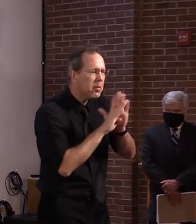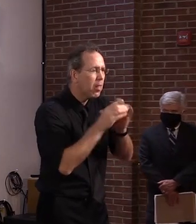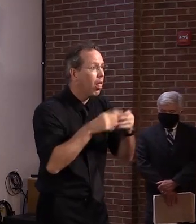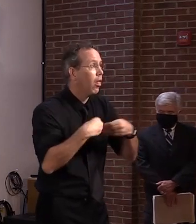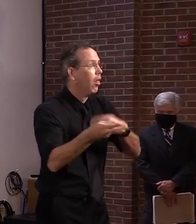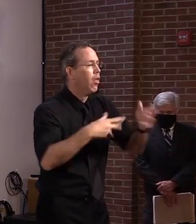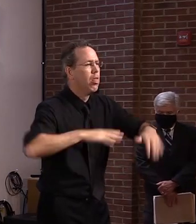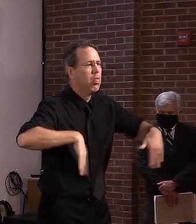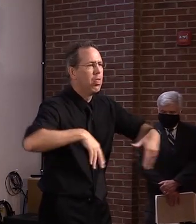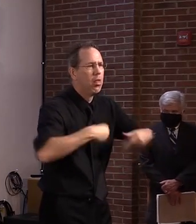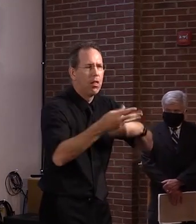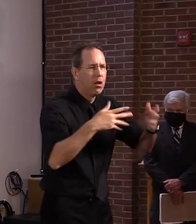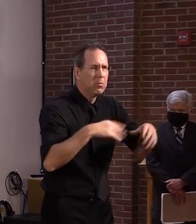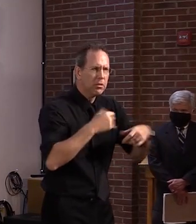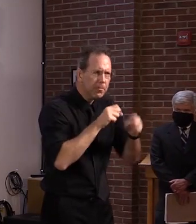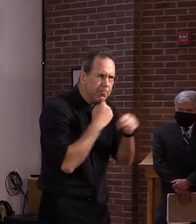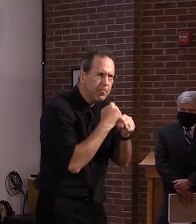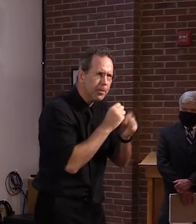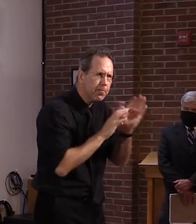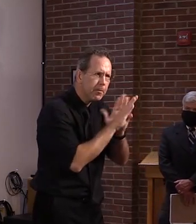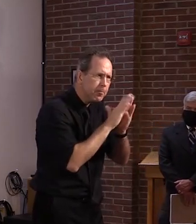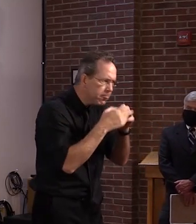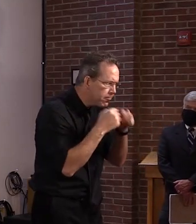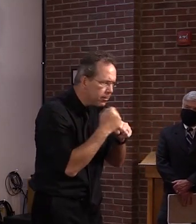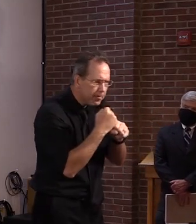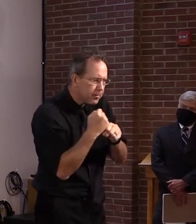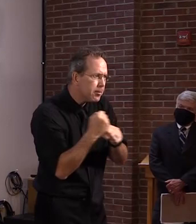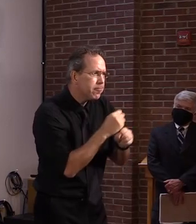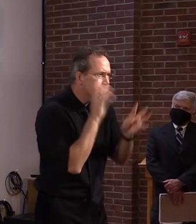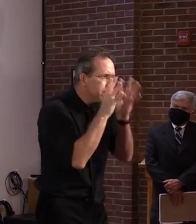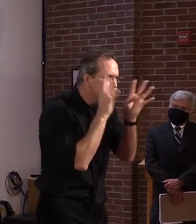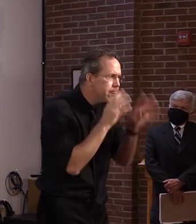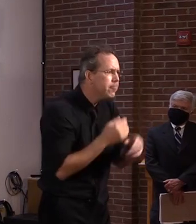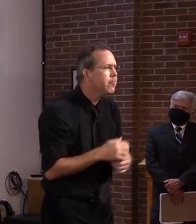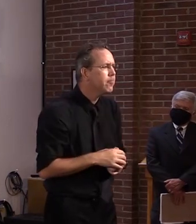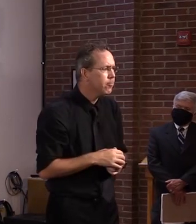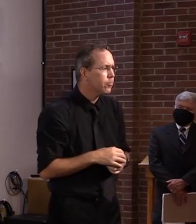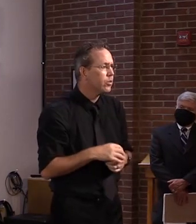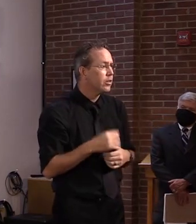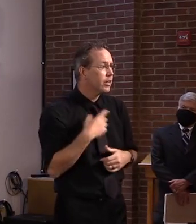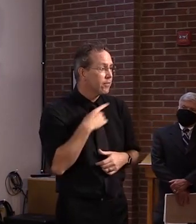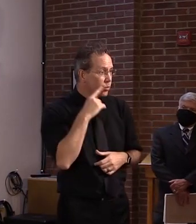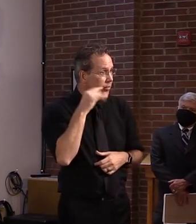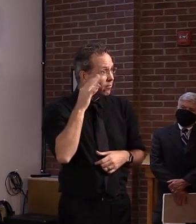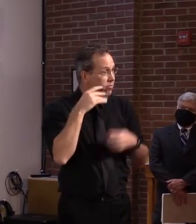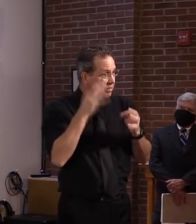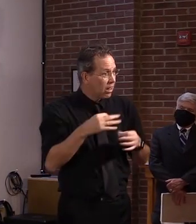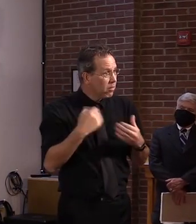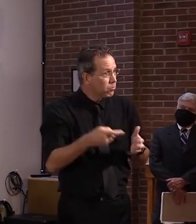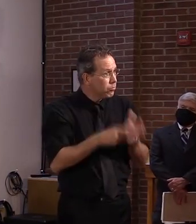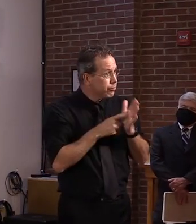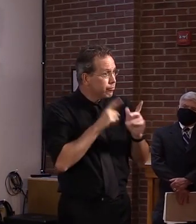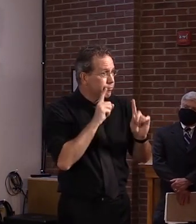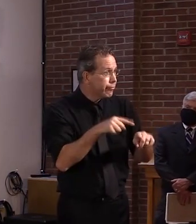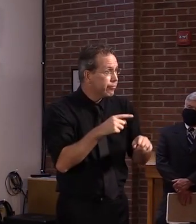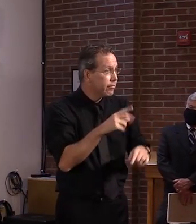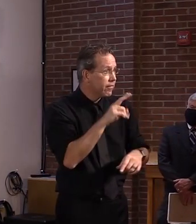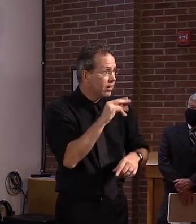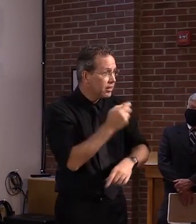prime considerations if we were to make something mandatory would be, first of all, um, what the,